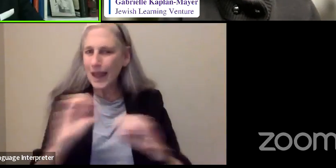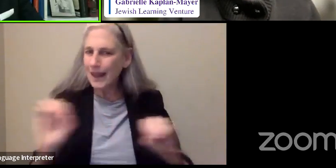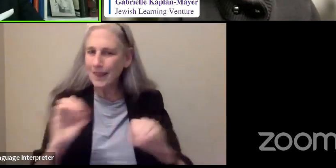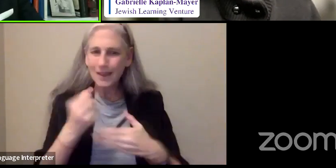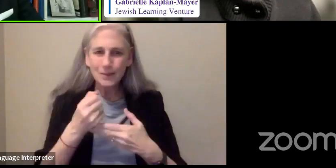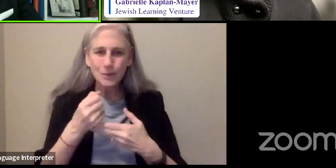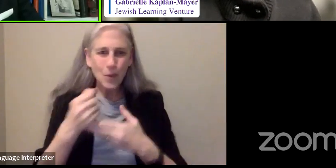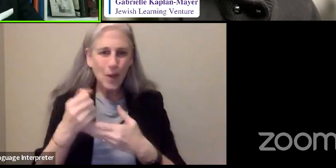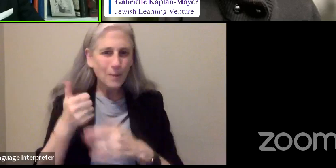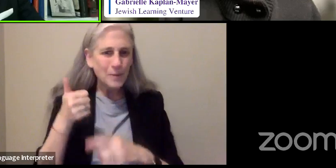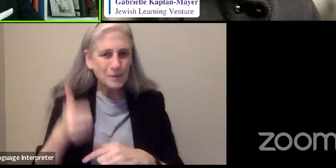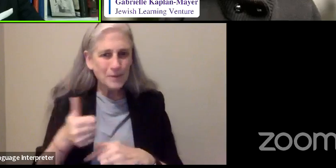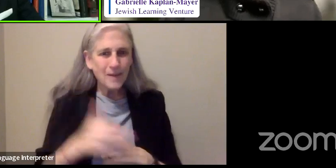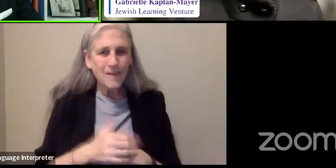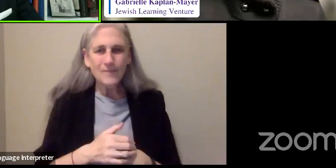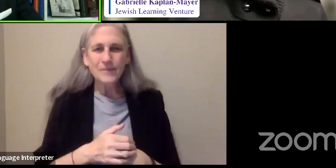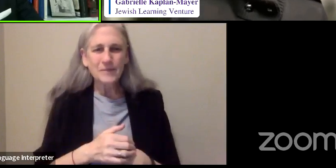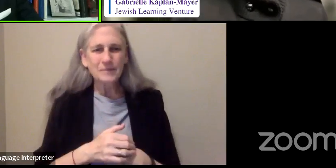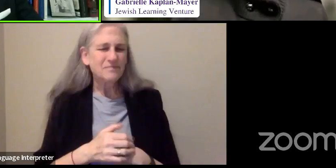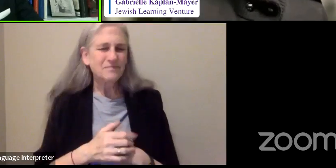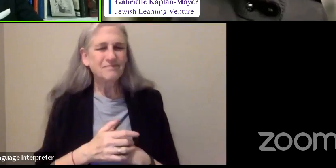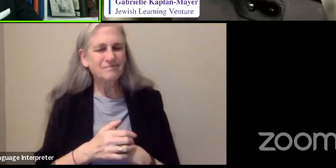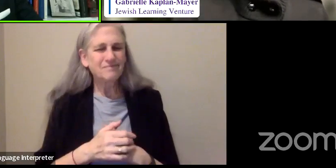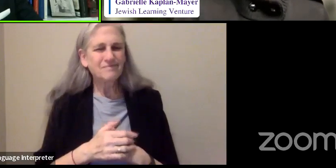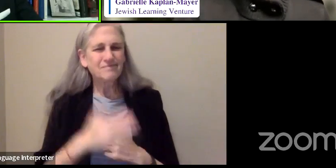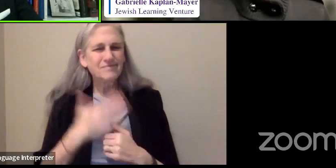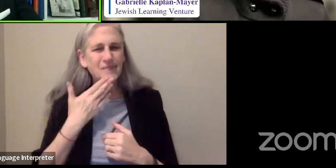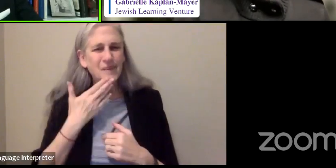And so, down the ages,